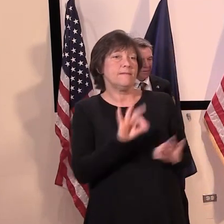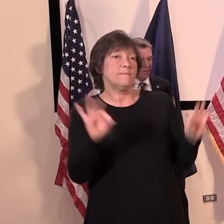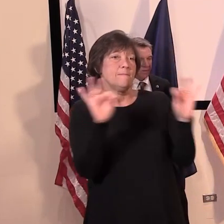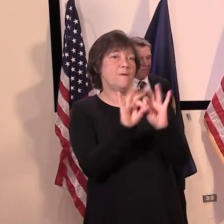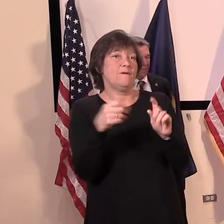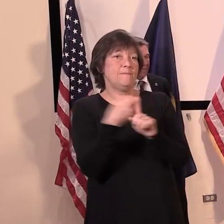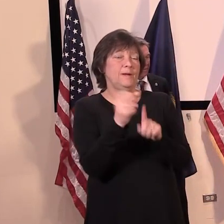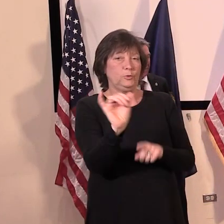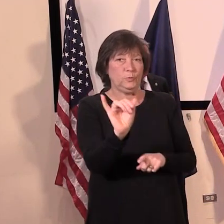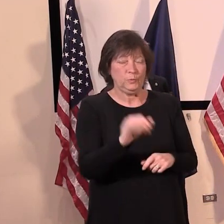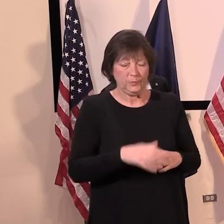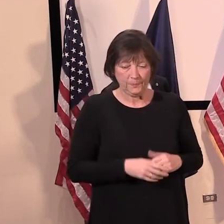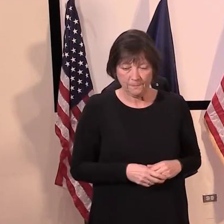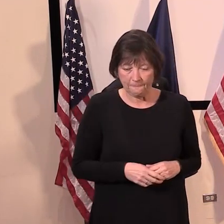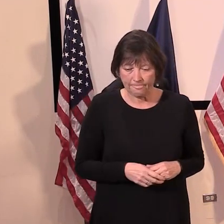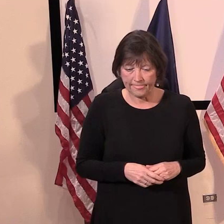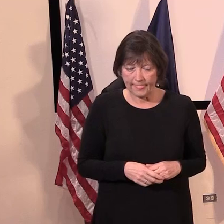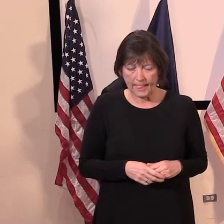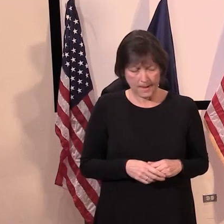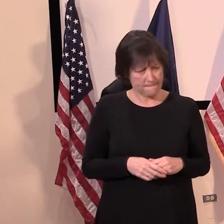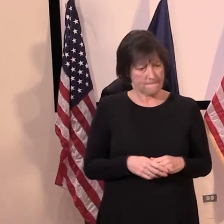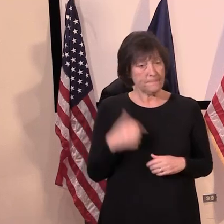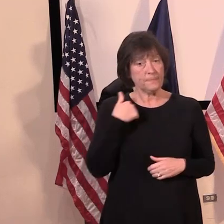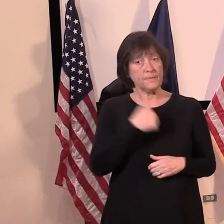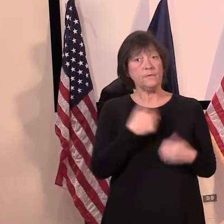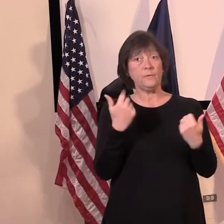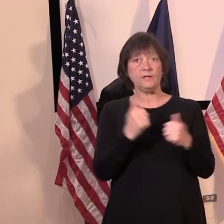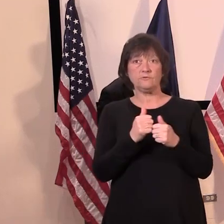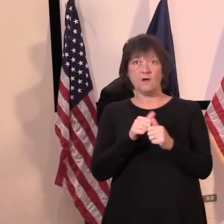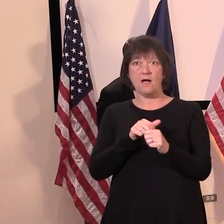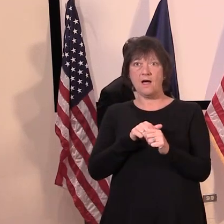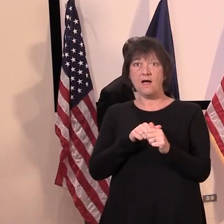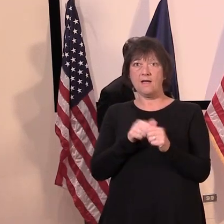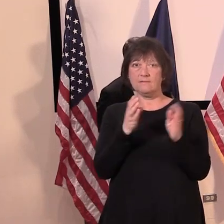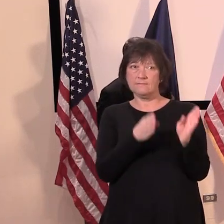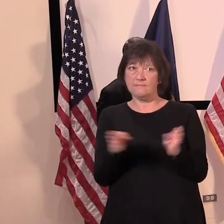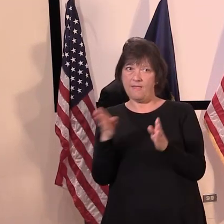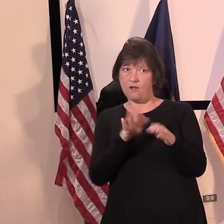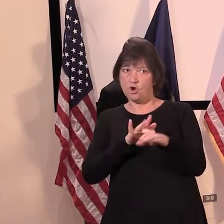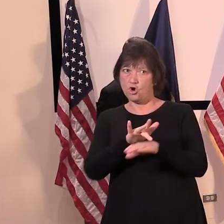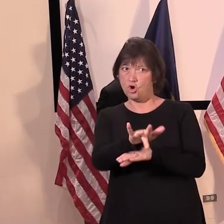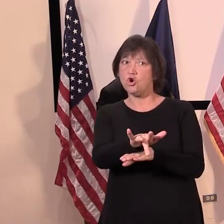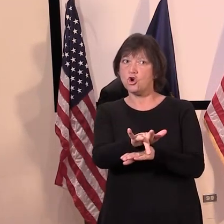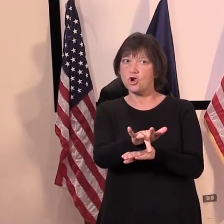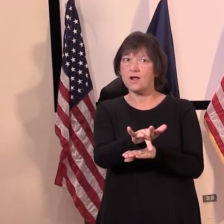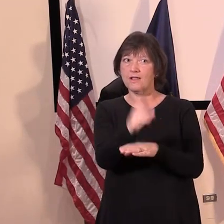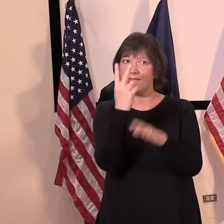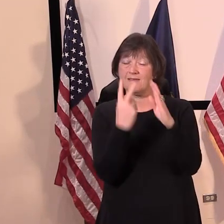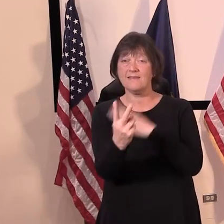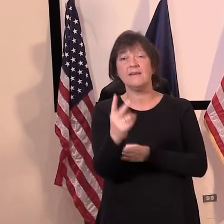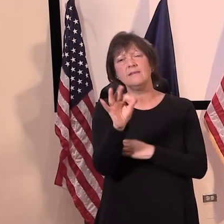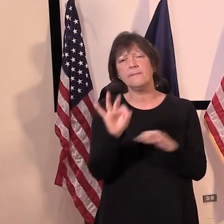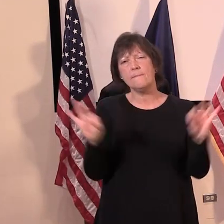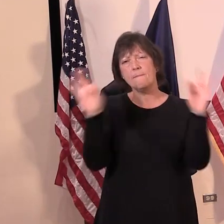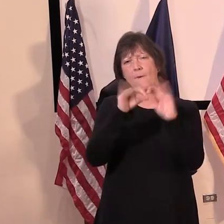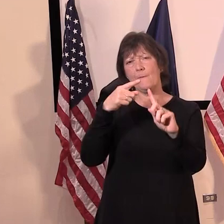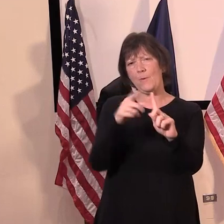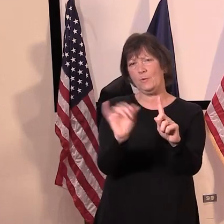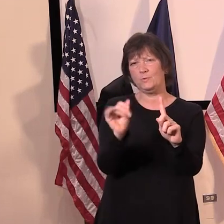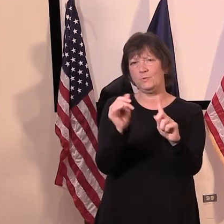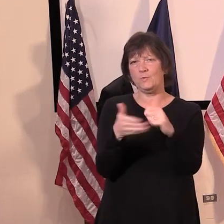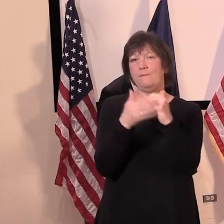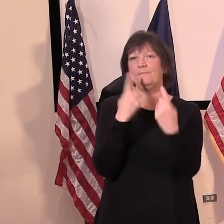I think we did try to be as early as possible in this epidemic, which is an important point,